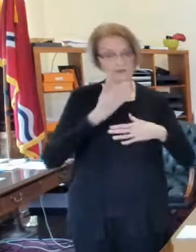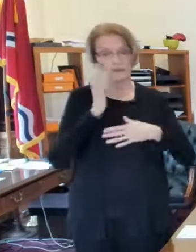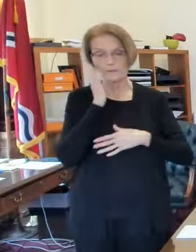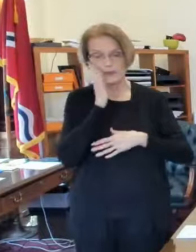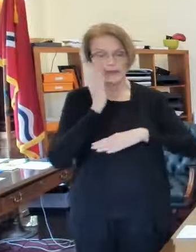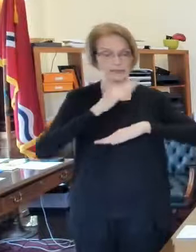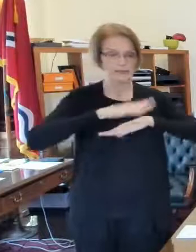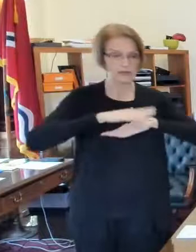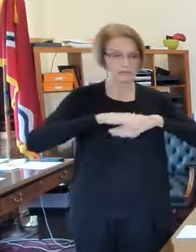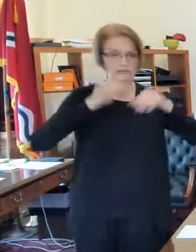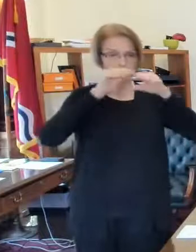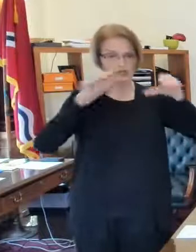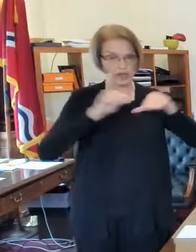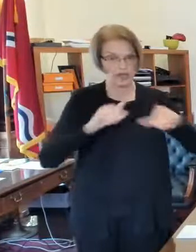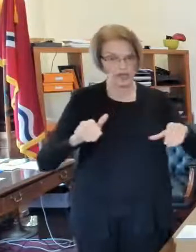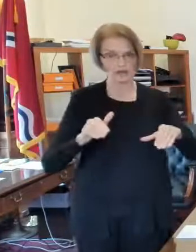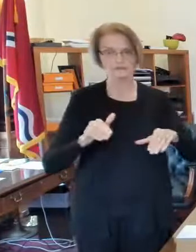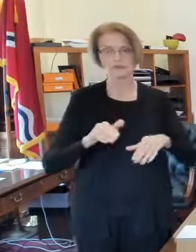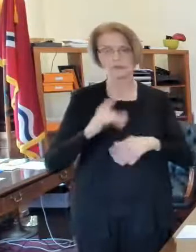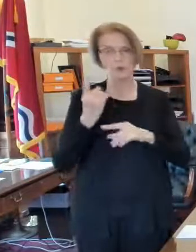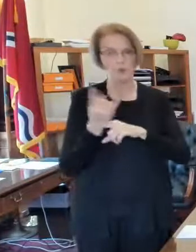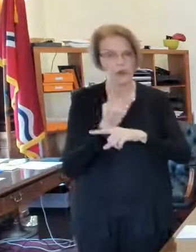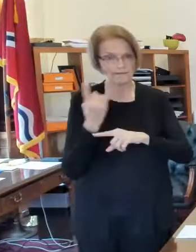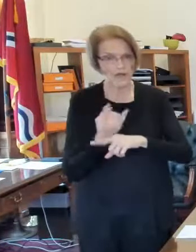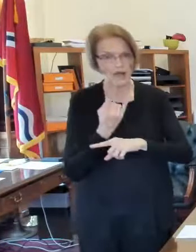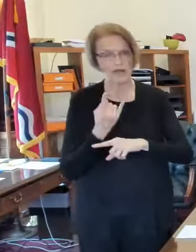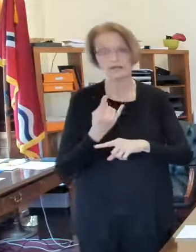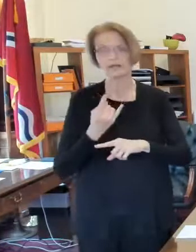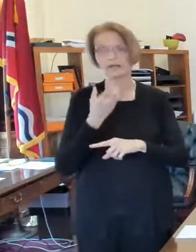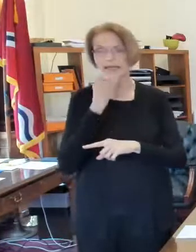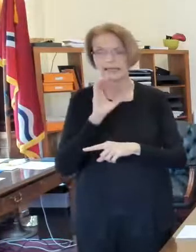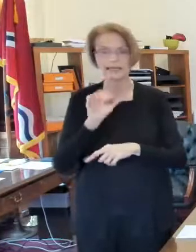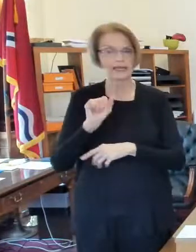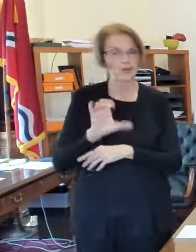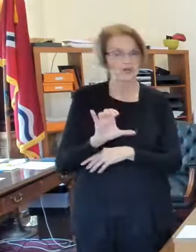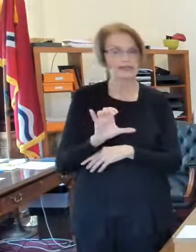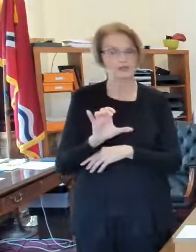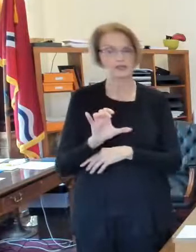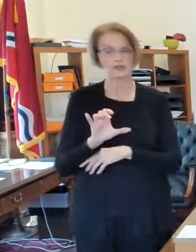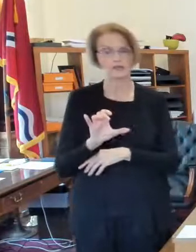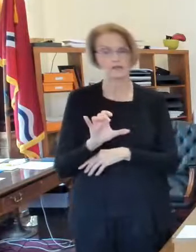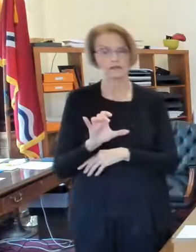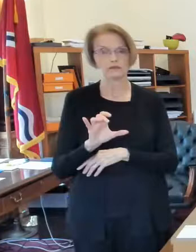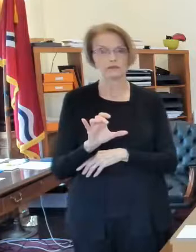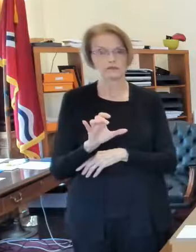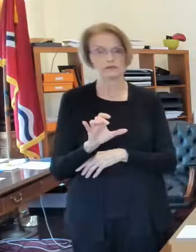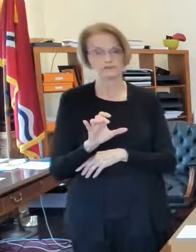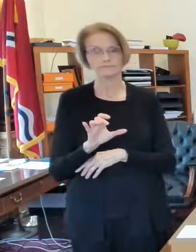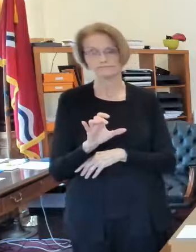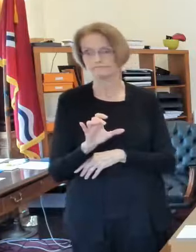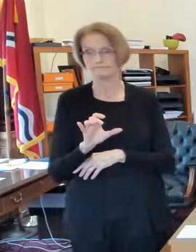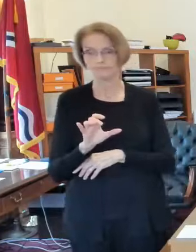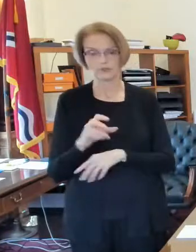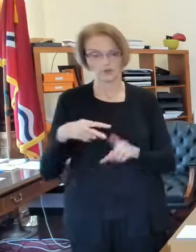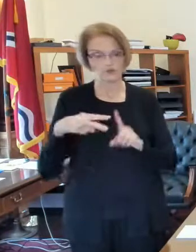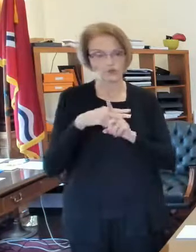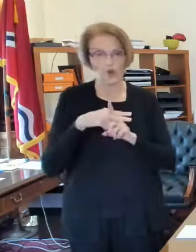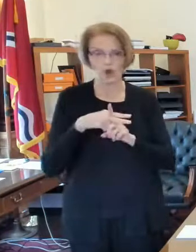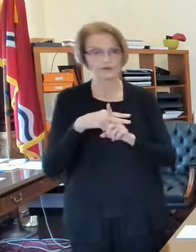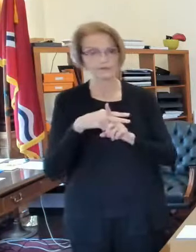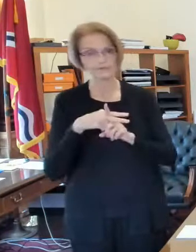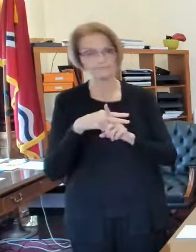shelves wi-fi heating air conditioning uh place to charge your phone